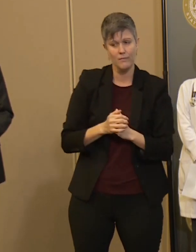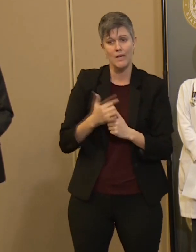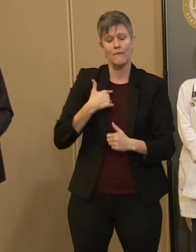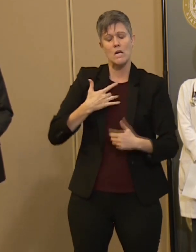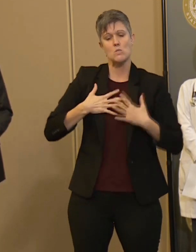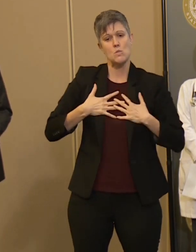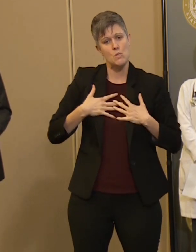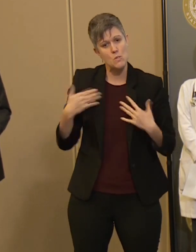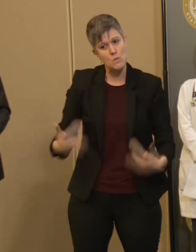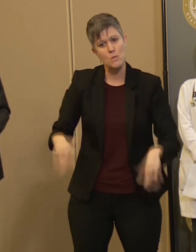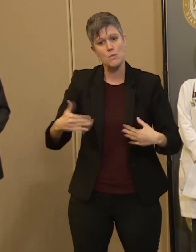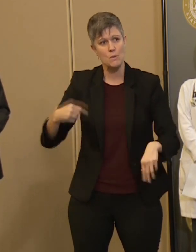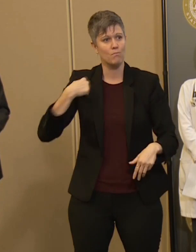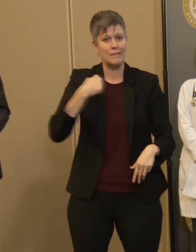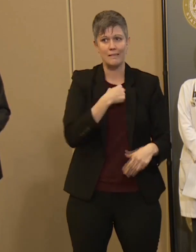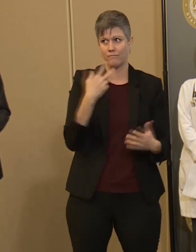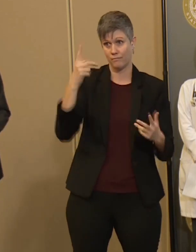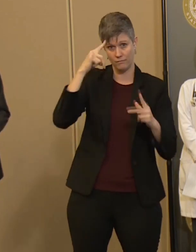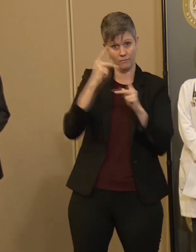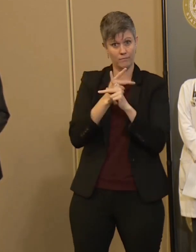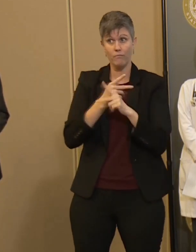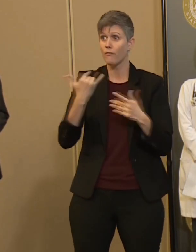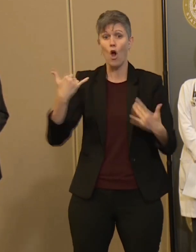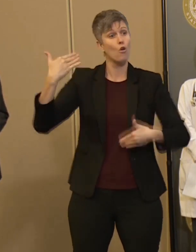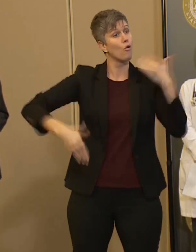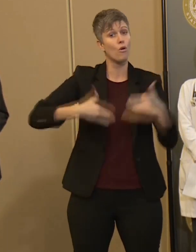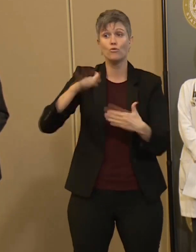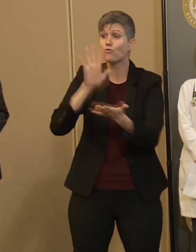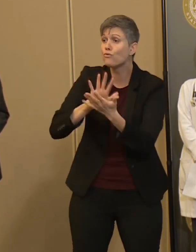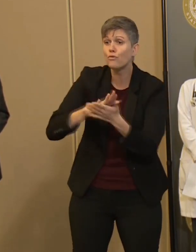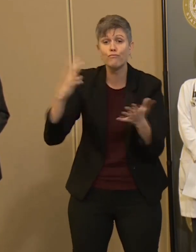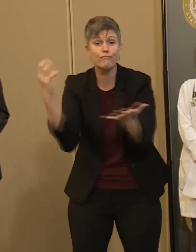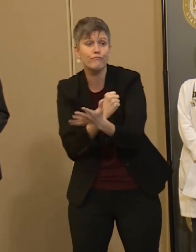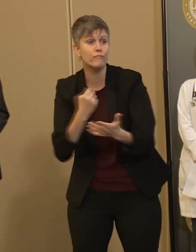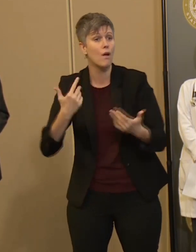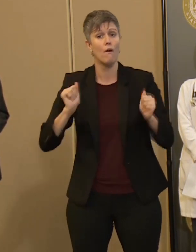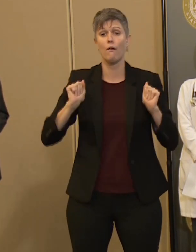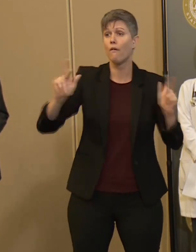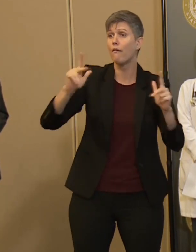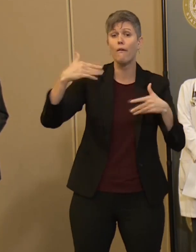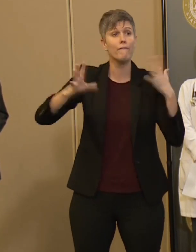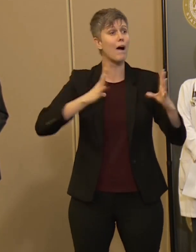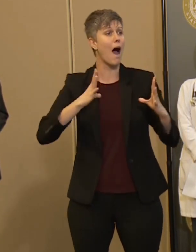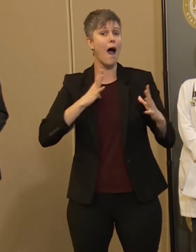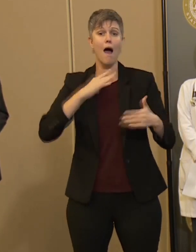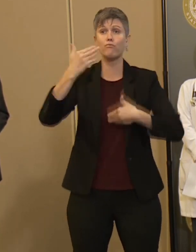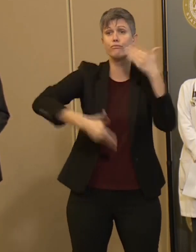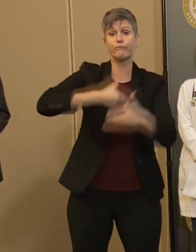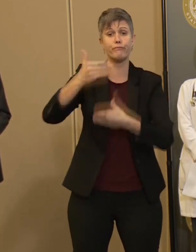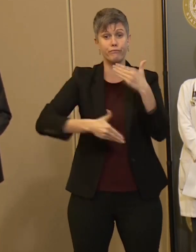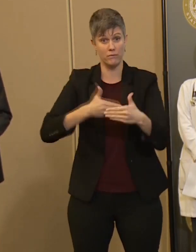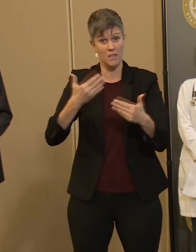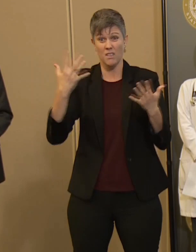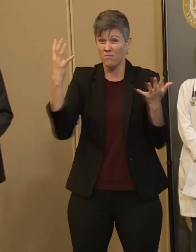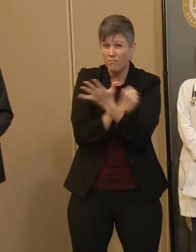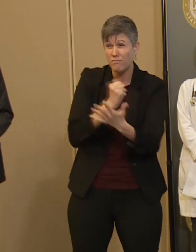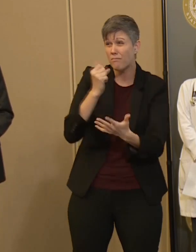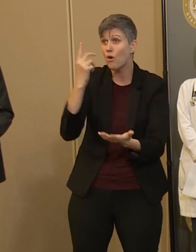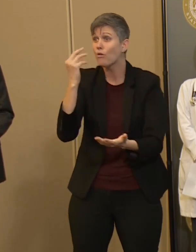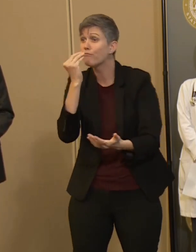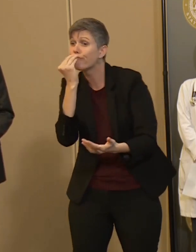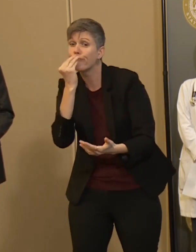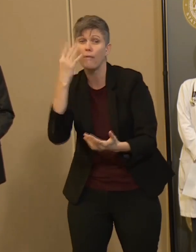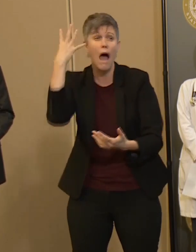put schools back in session, if we turn the businesses back on, if we allow people to go back to restaurants